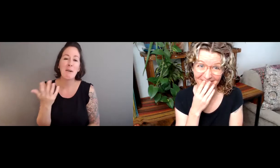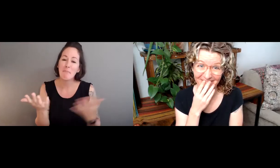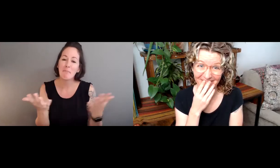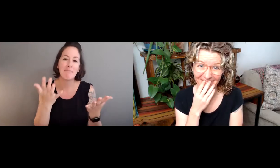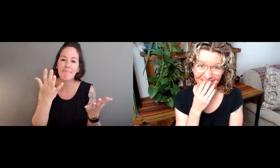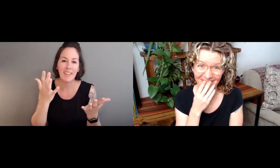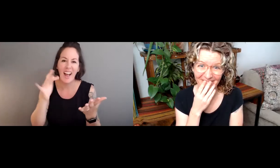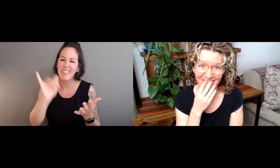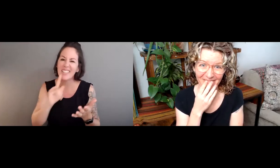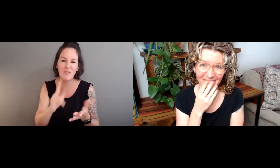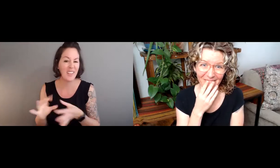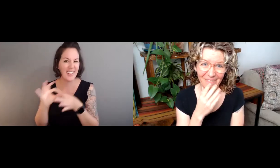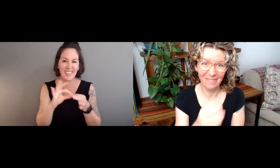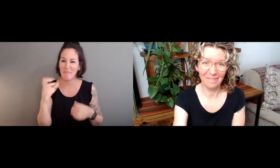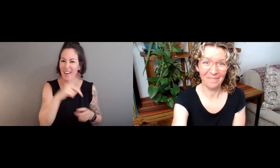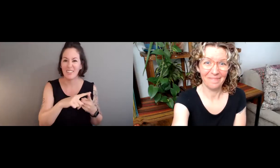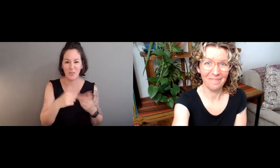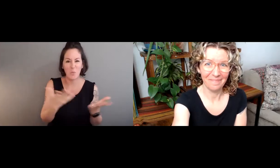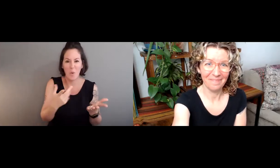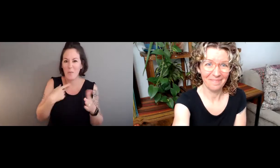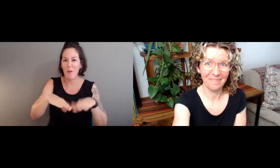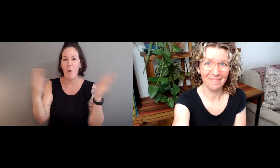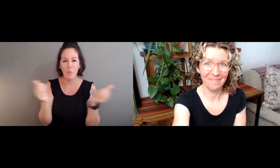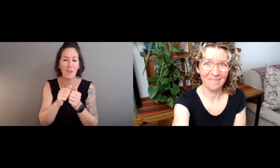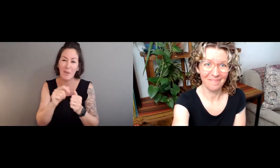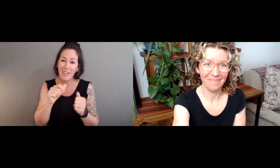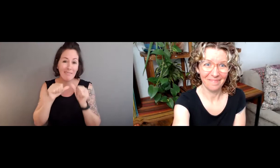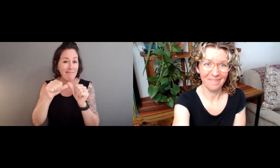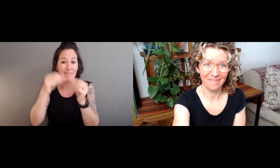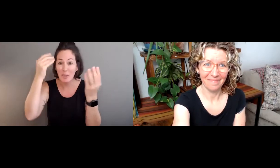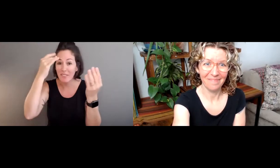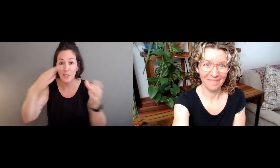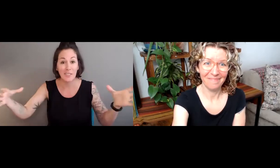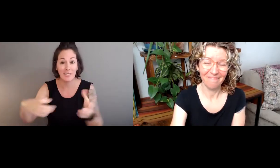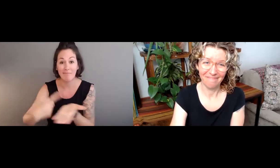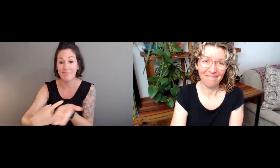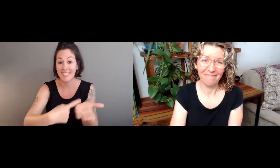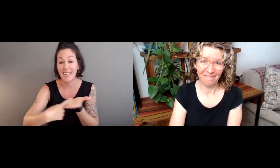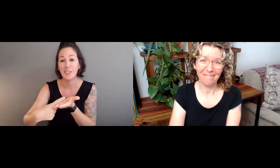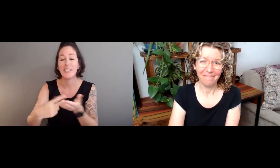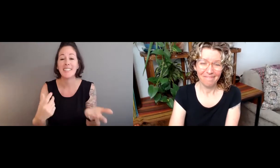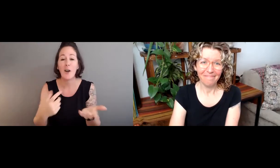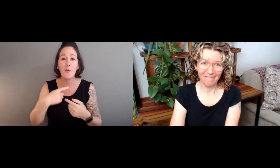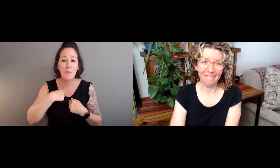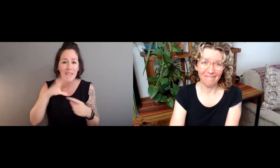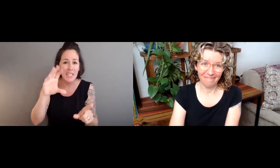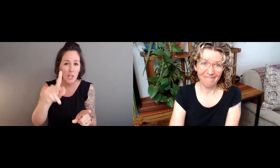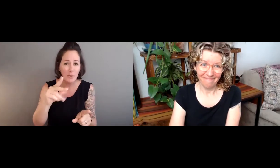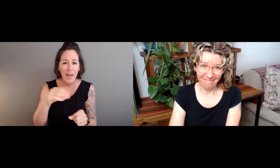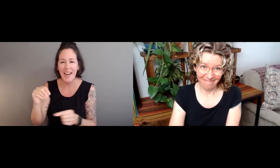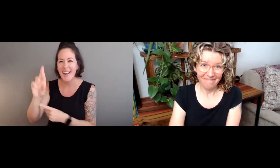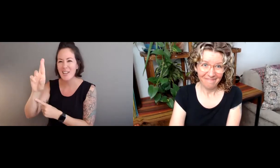That's a great question, Athena. Thanks for asking. That goes back to the concept that we opened with is having